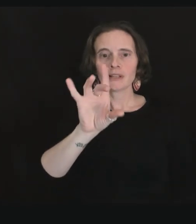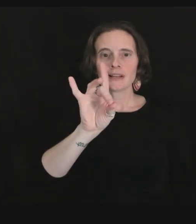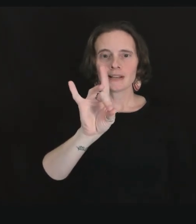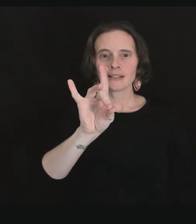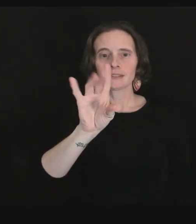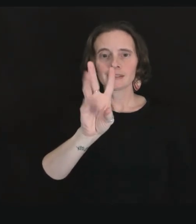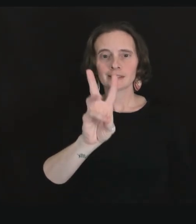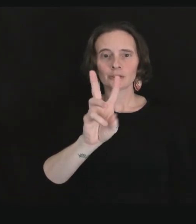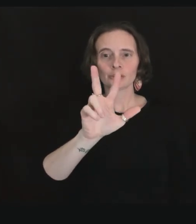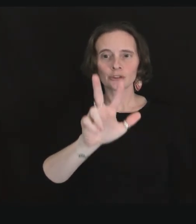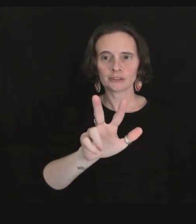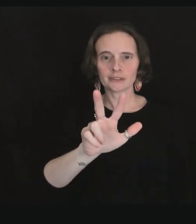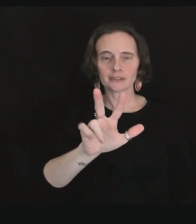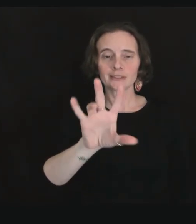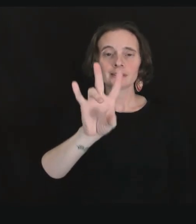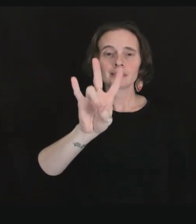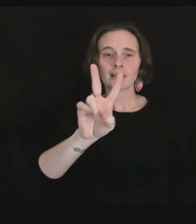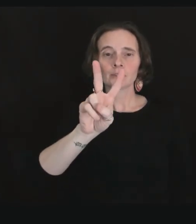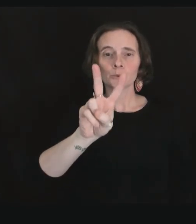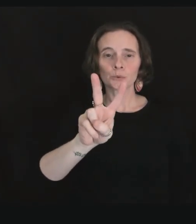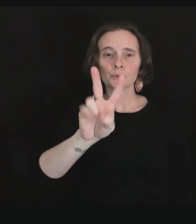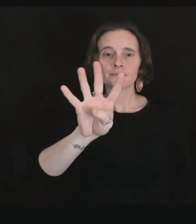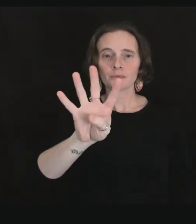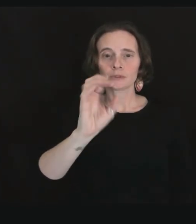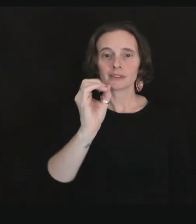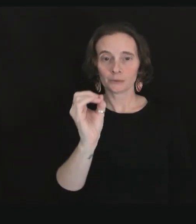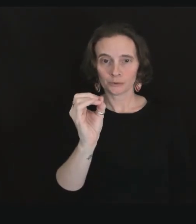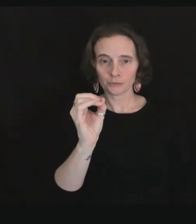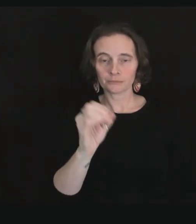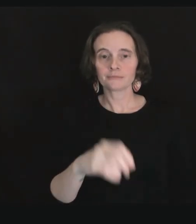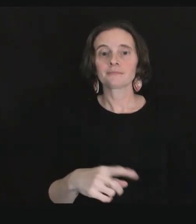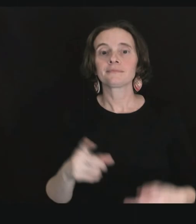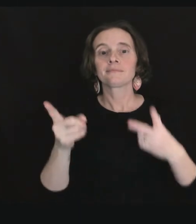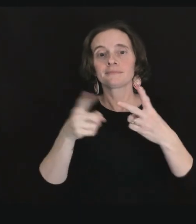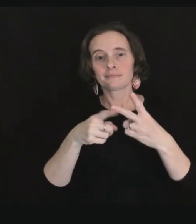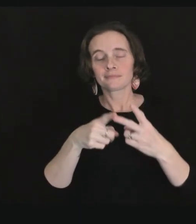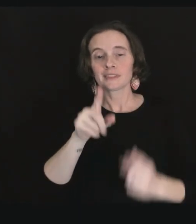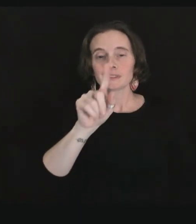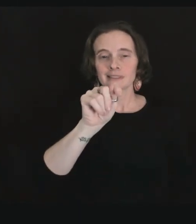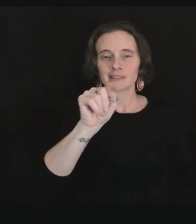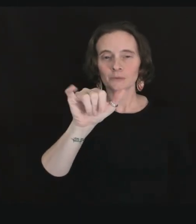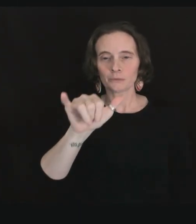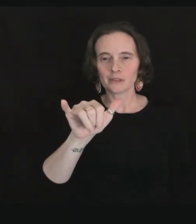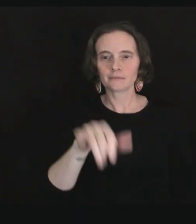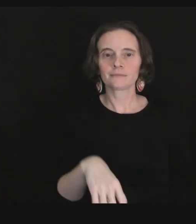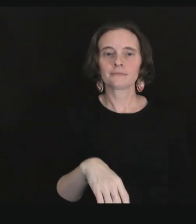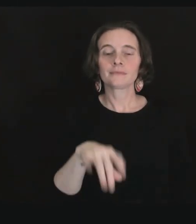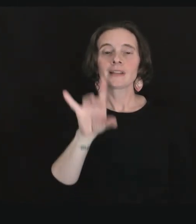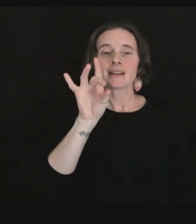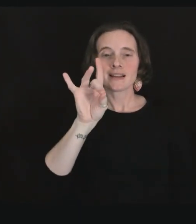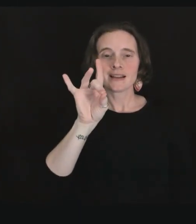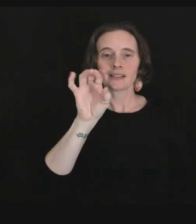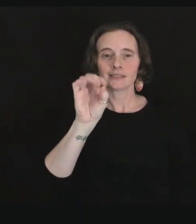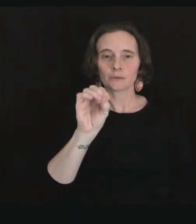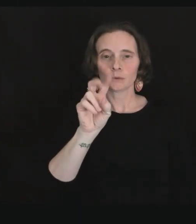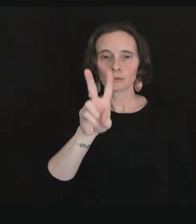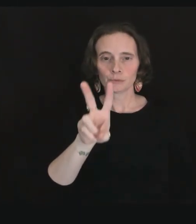-863-7240 or TTY